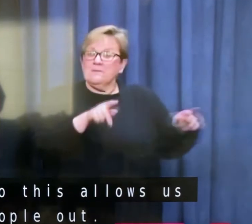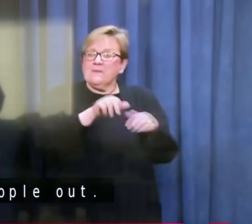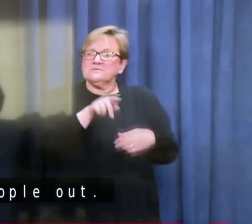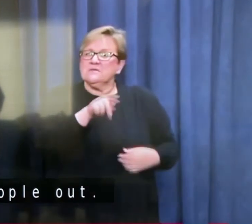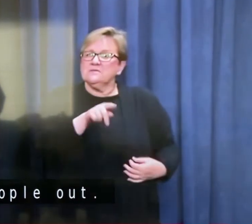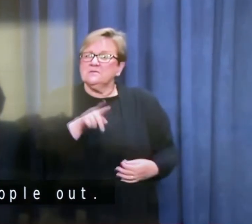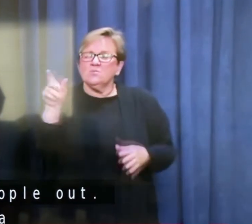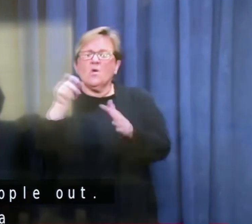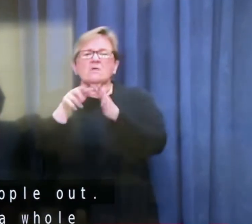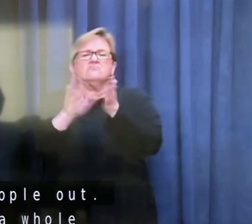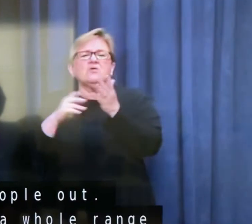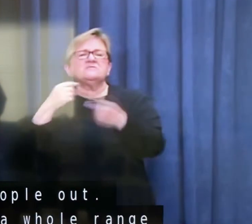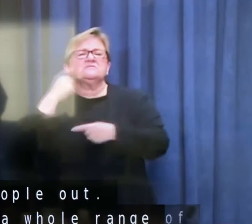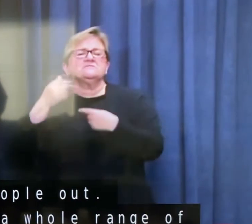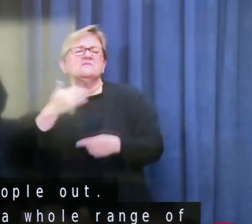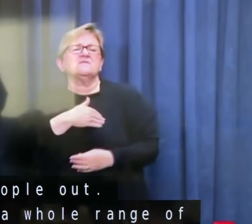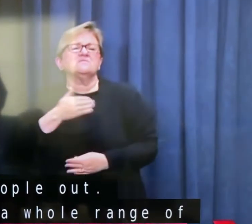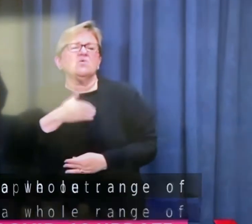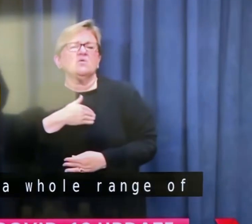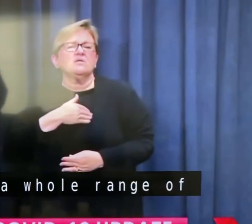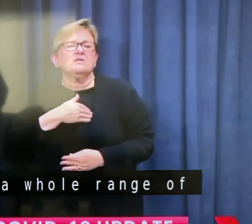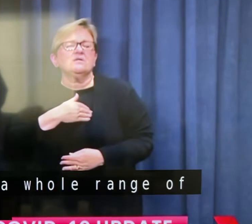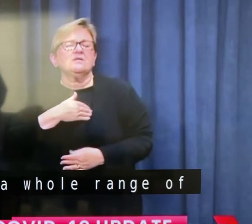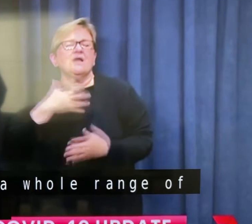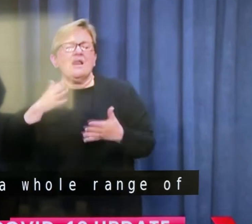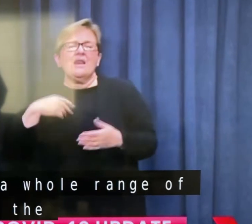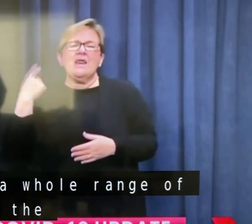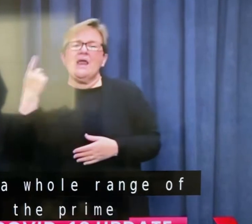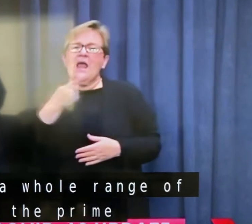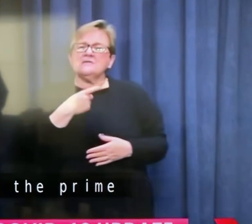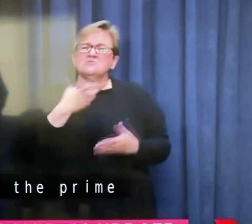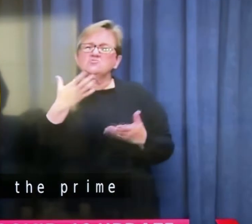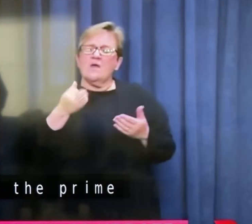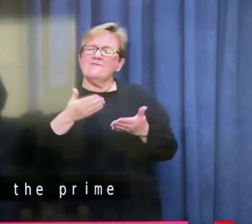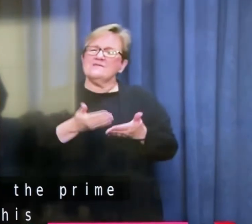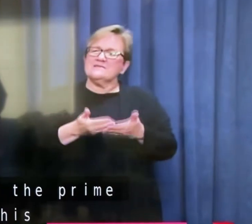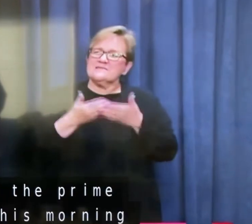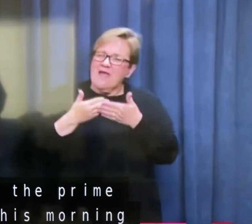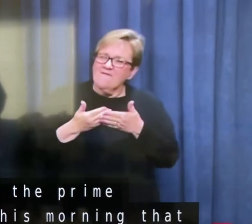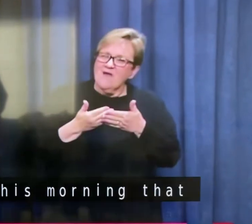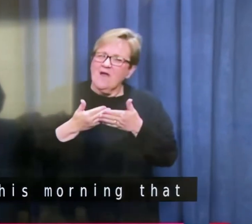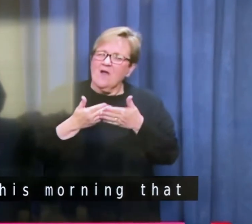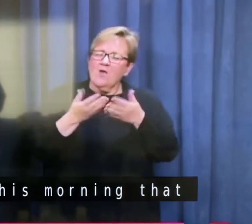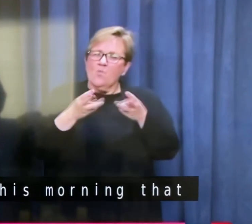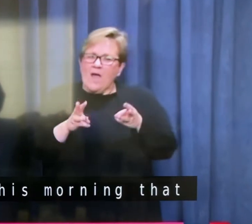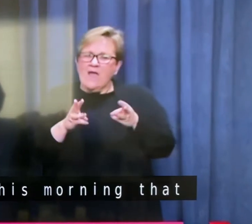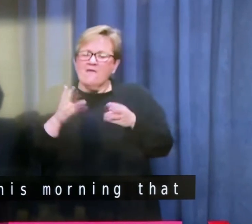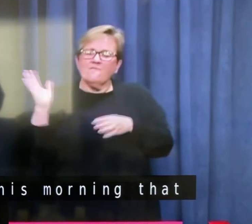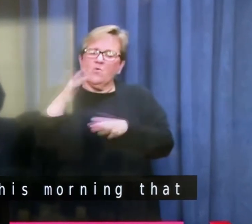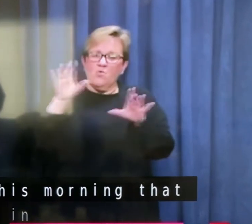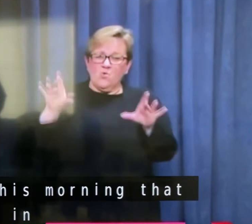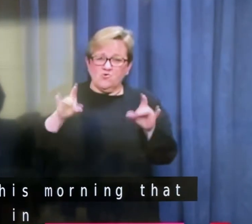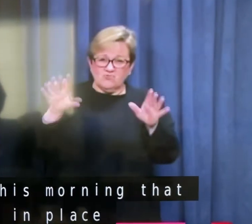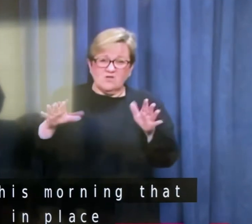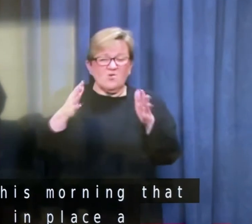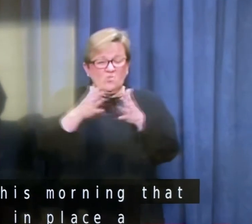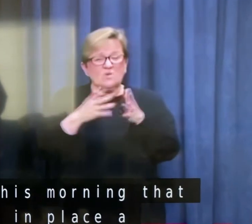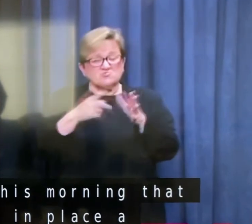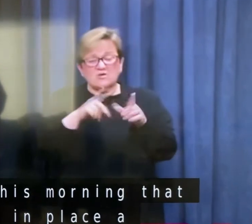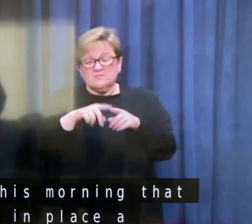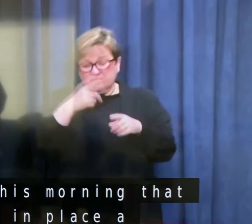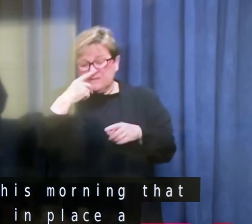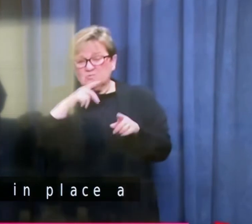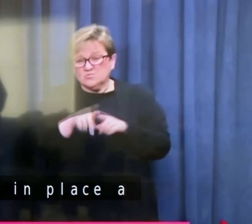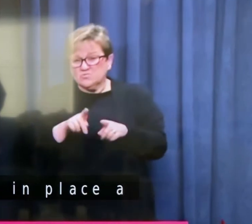Prime Minister laid out this morning that allow for us to put in place a safer regime for all Australians and West Australians in